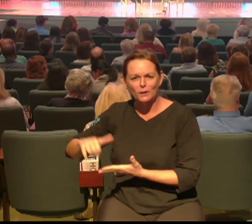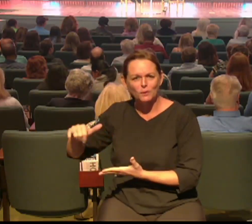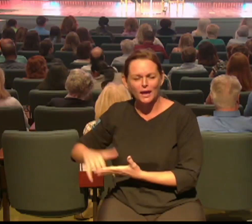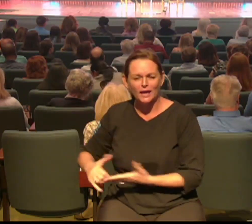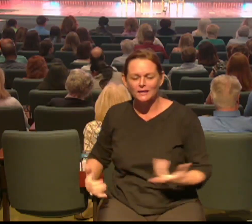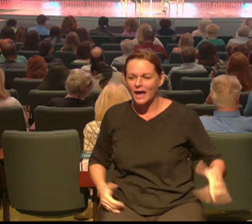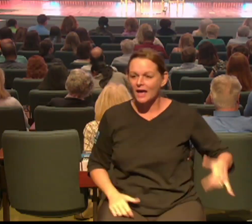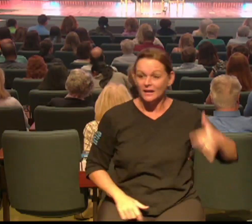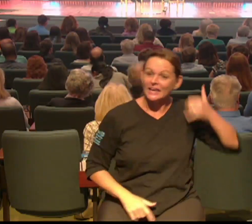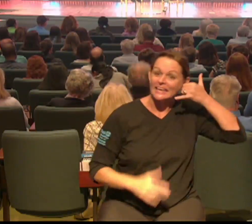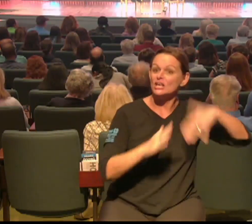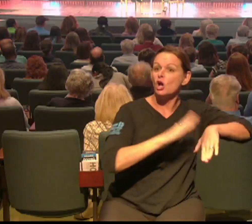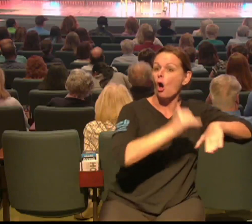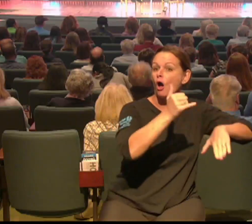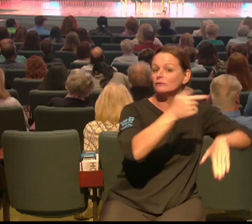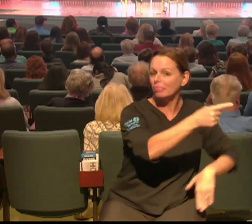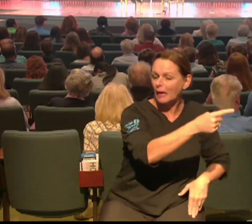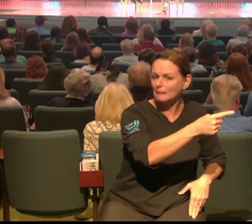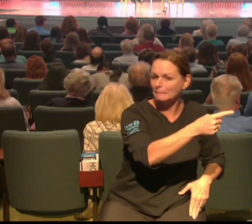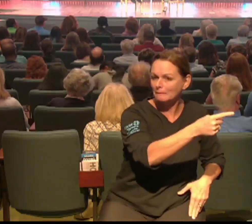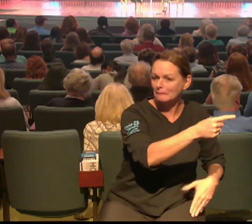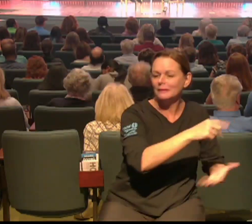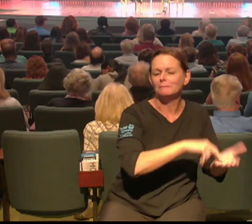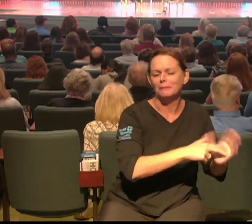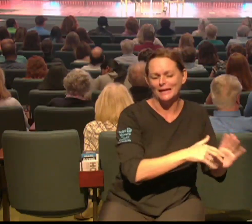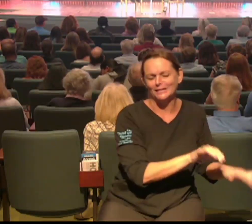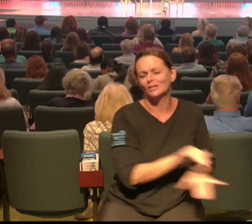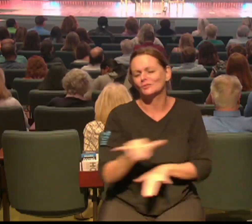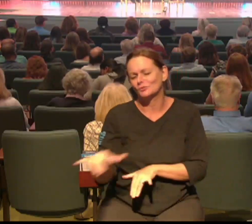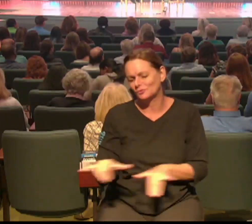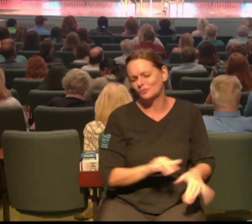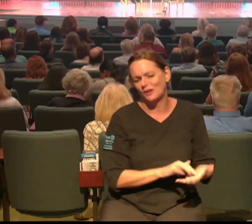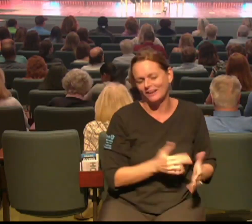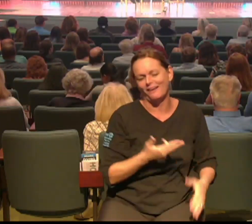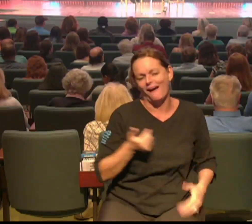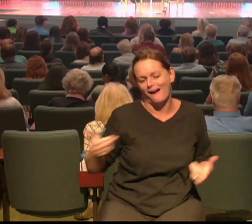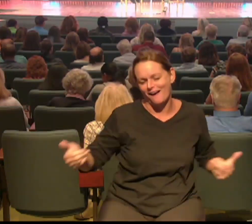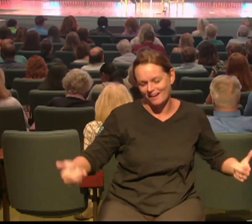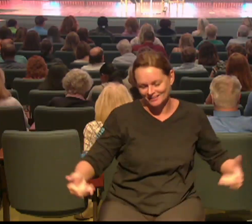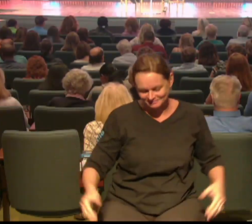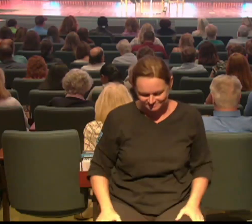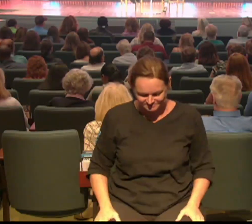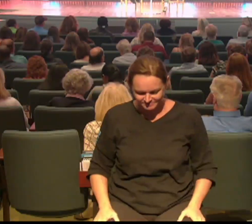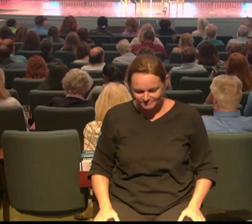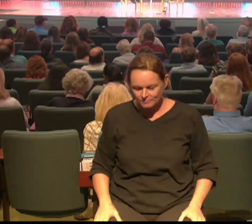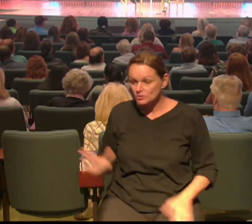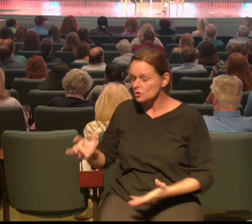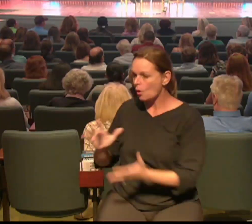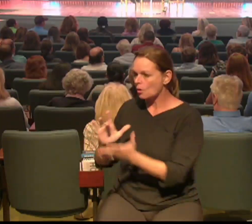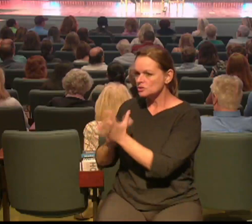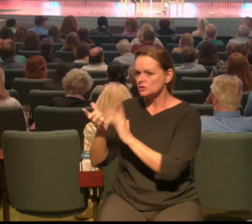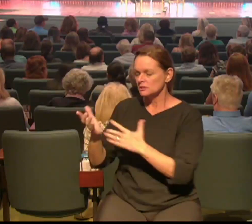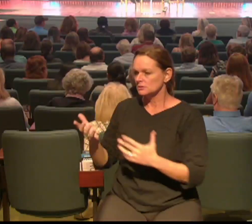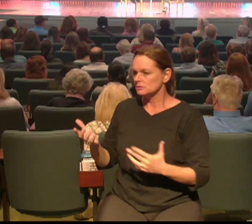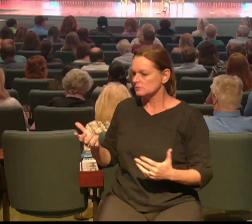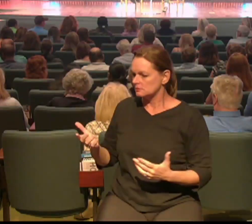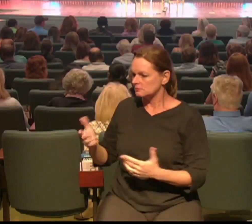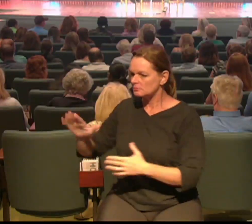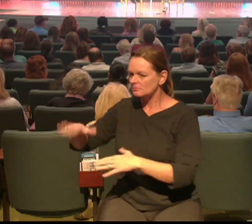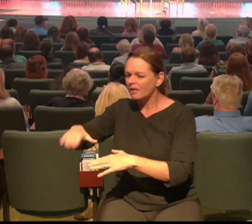they left their boat and their father and they followed him. Yes, and then in Luke 5, 27, says, Later, as Jesus left the town, he saw a